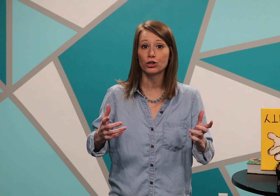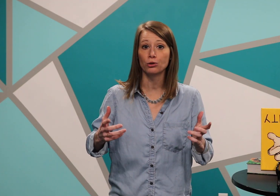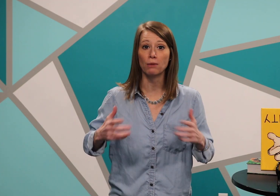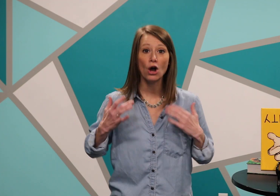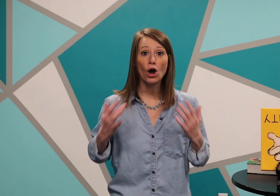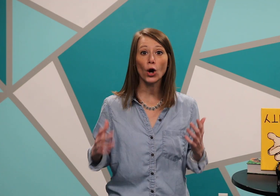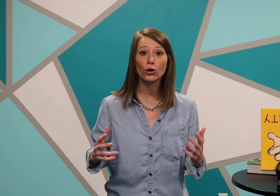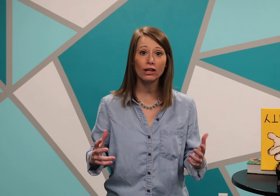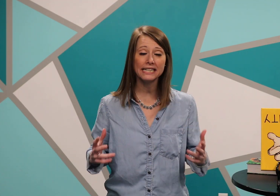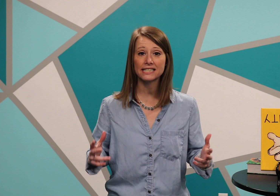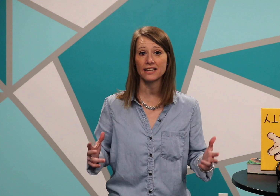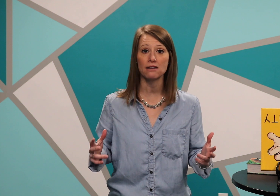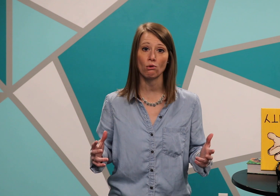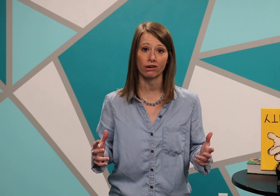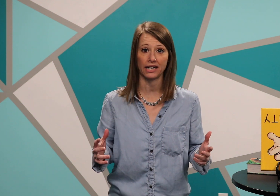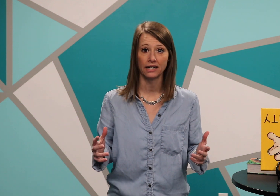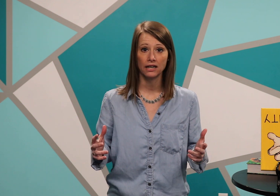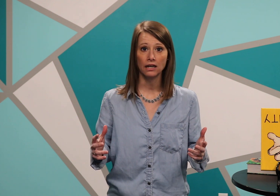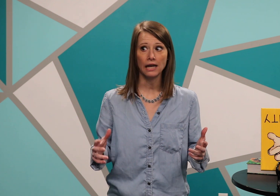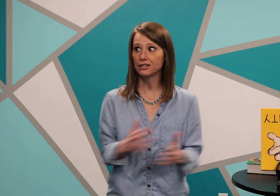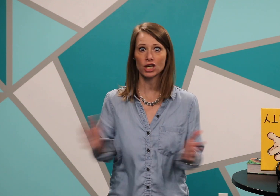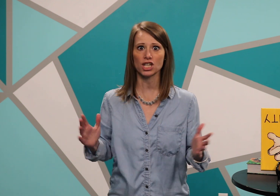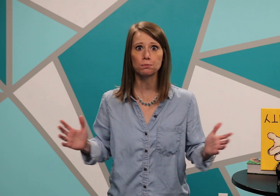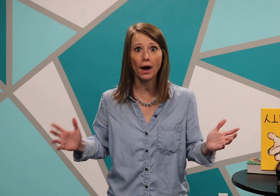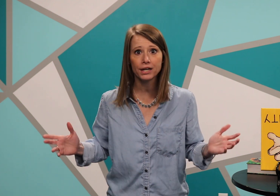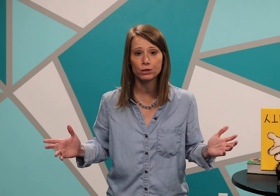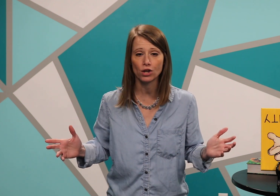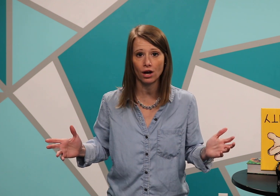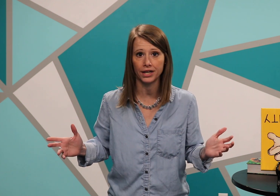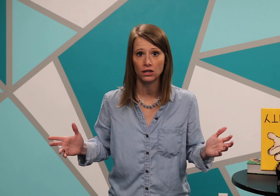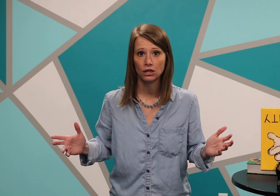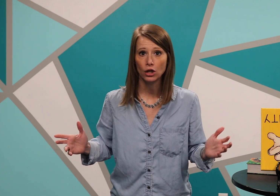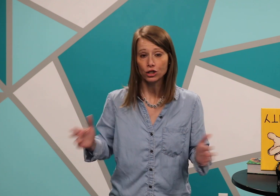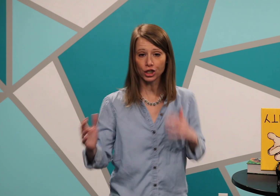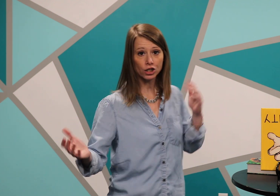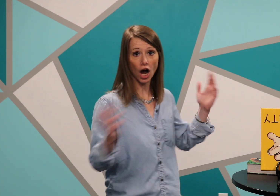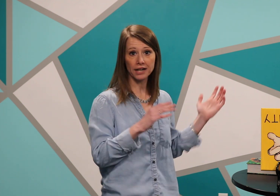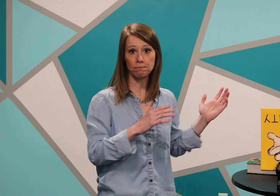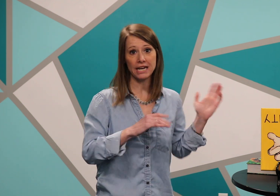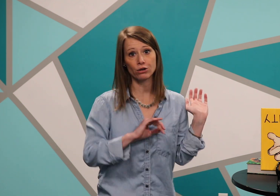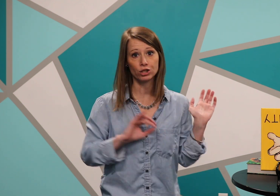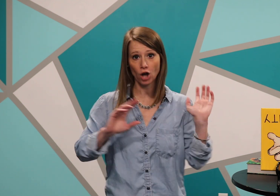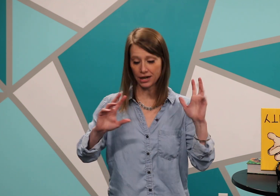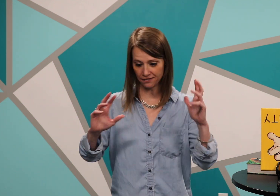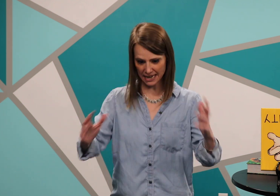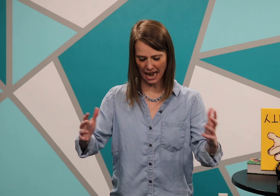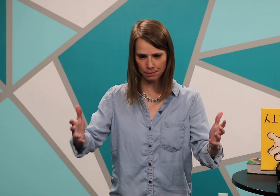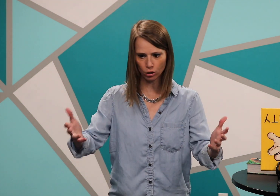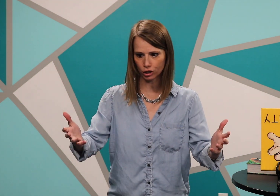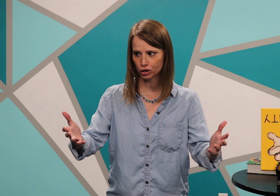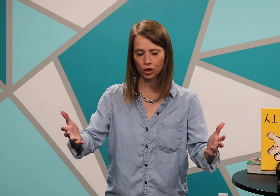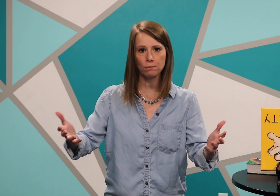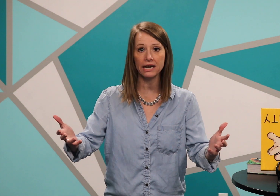tomb early Sunday morning and Jesus' body was gone. She had gotten Peter and John and they came and looked too, but